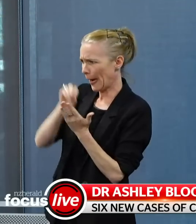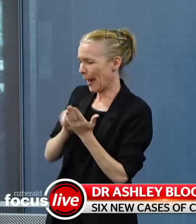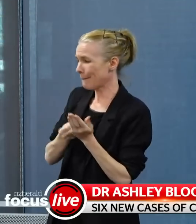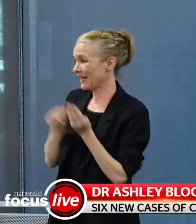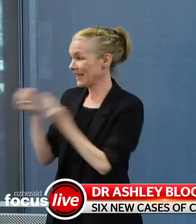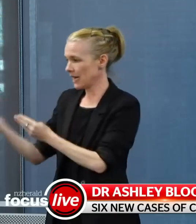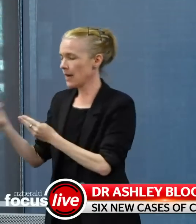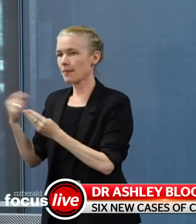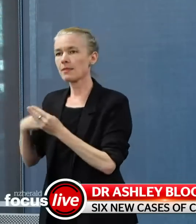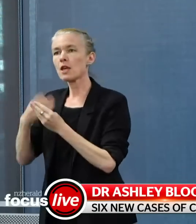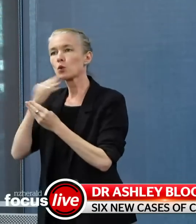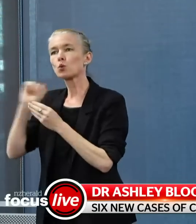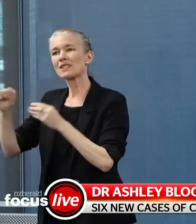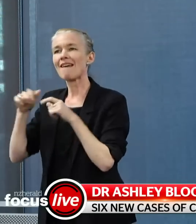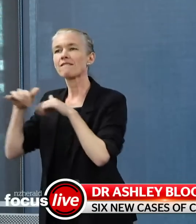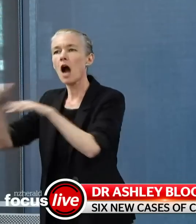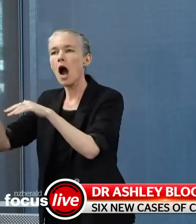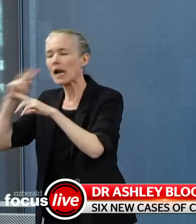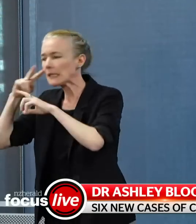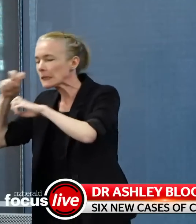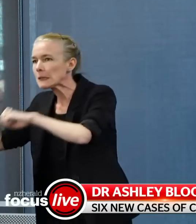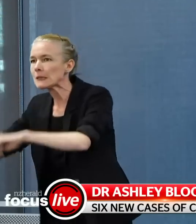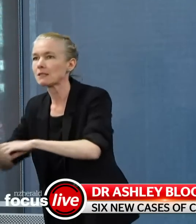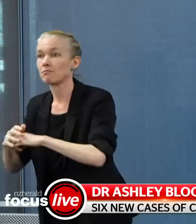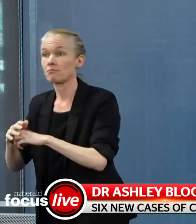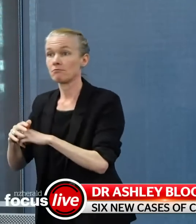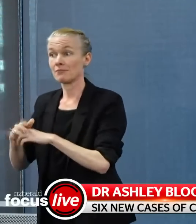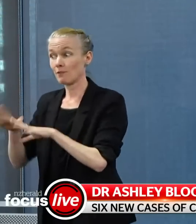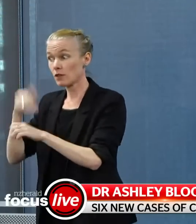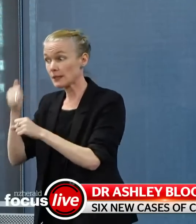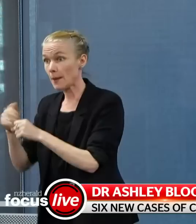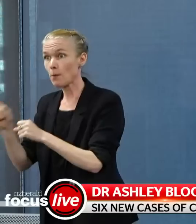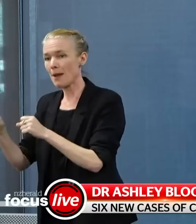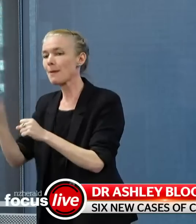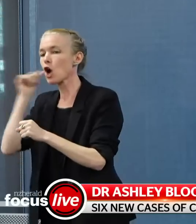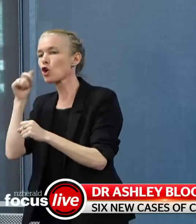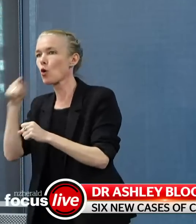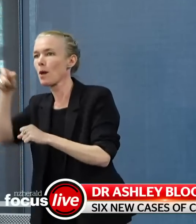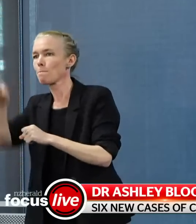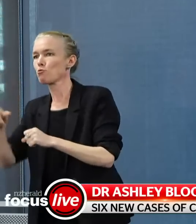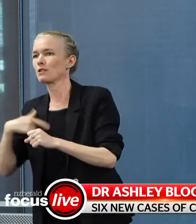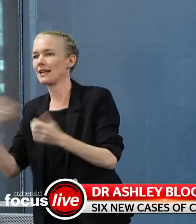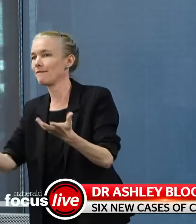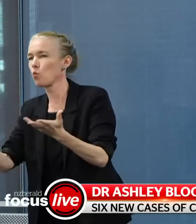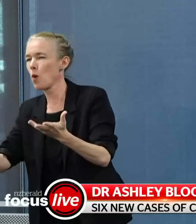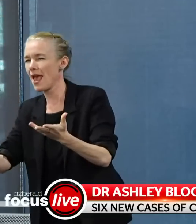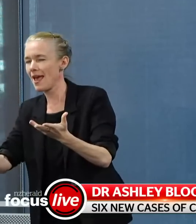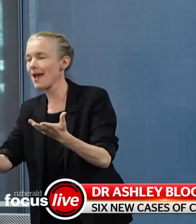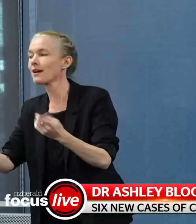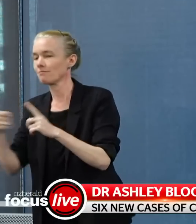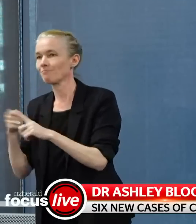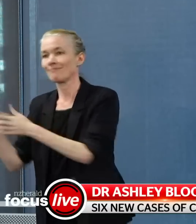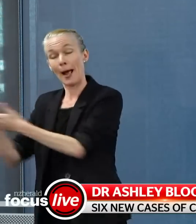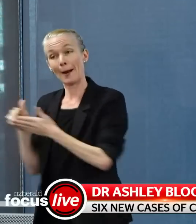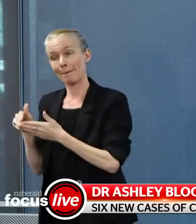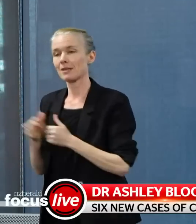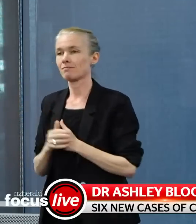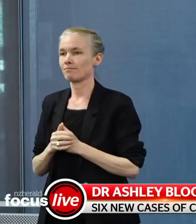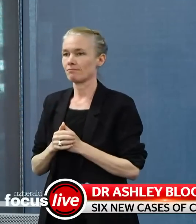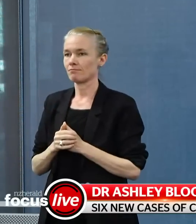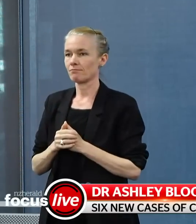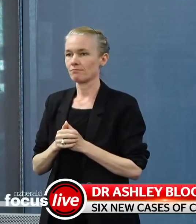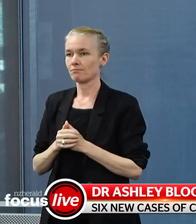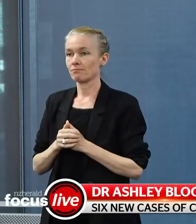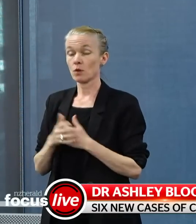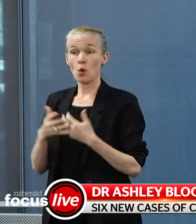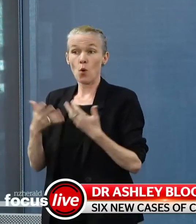of hours, will turn around if they have information about the location of someone. Secondly, if we are having trouble finding someone who we really do want